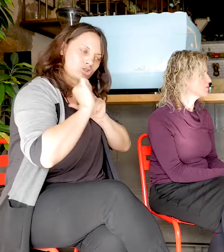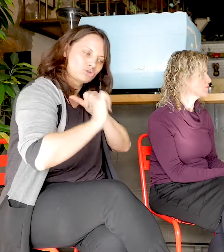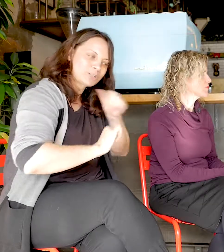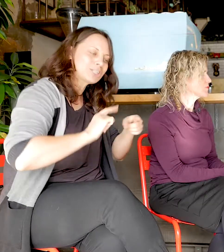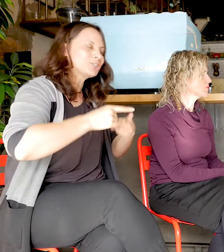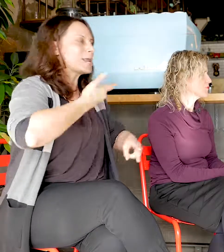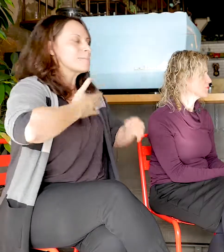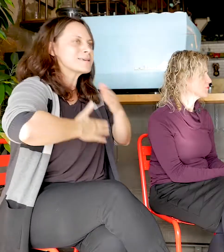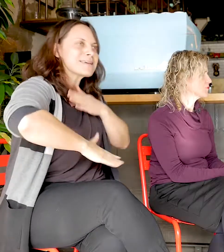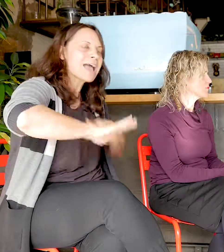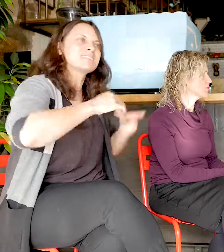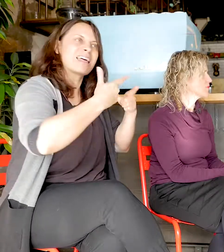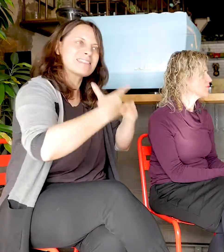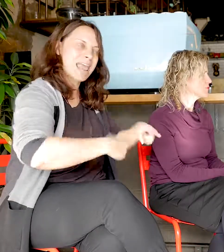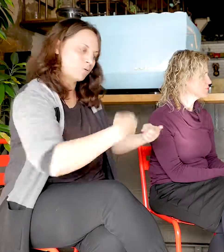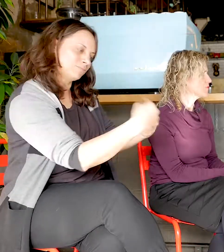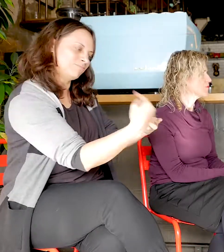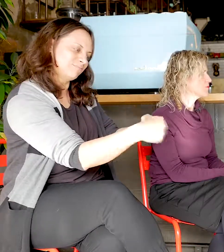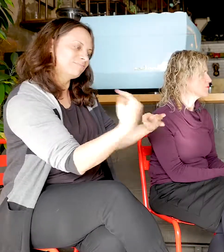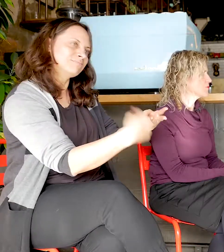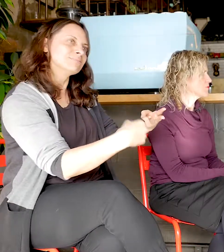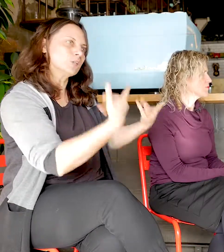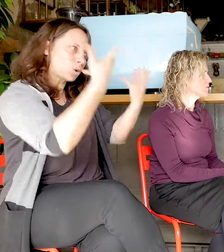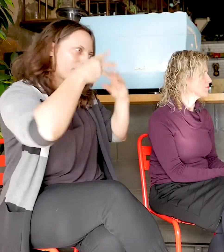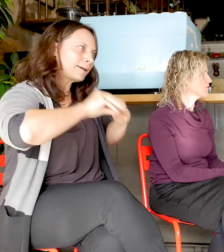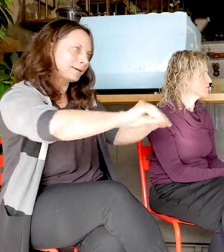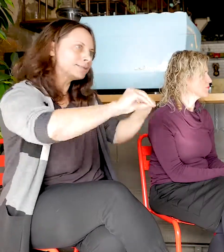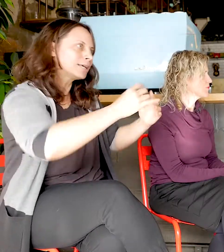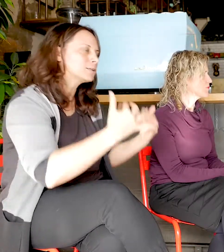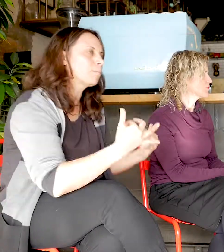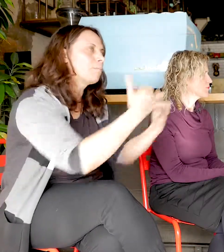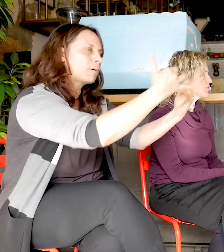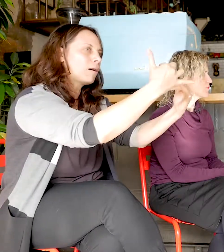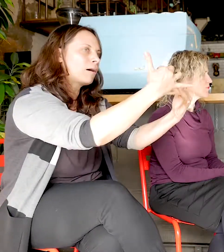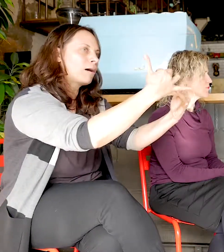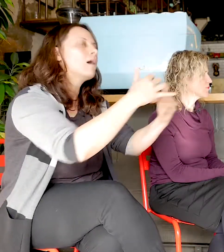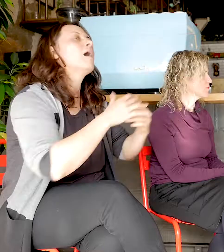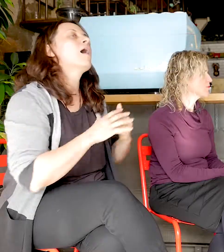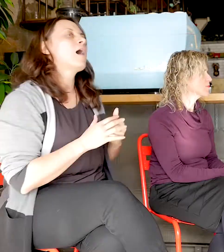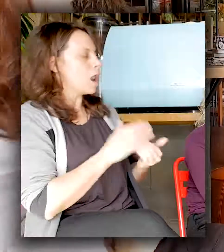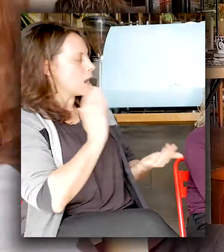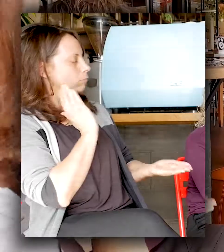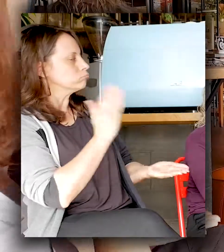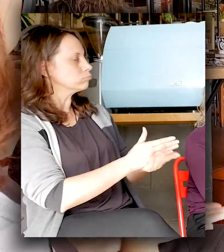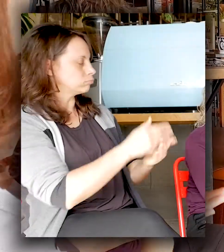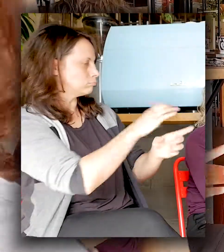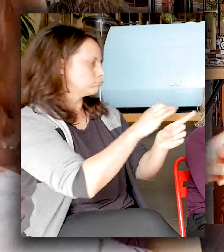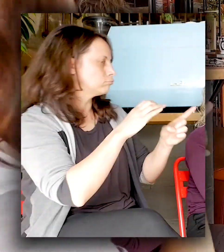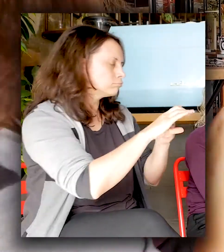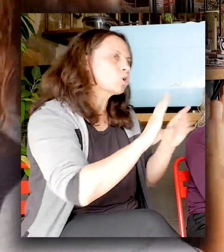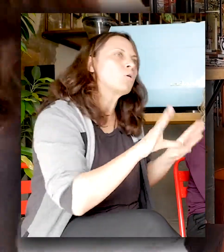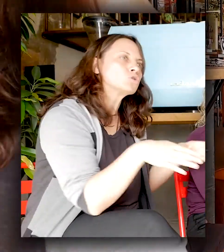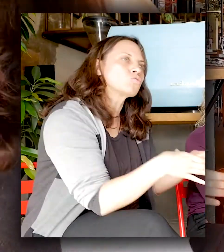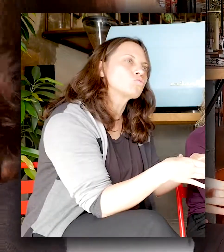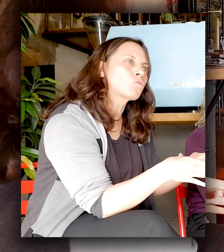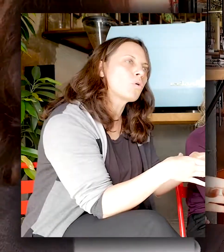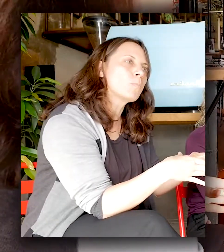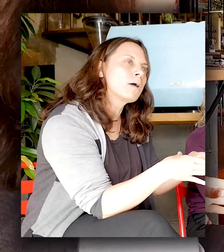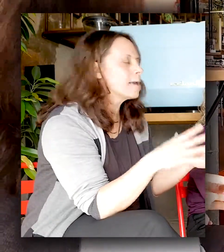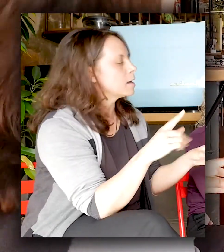So that's what we kind of teach to people, that the deaf community should be looked upon as a cultural group, and we just give a little bit of insight into deaf